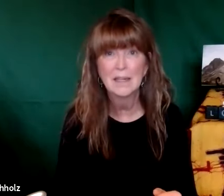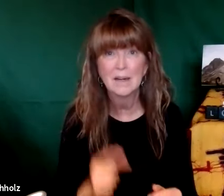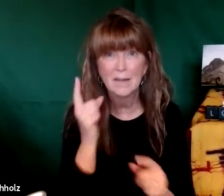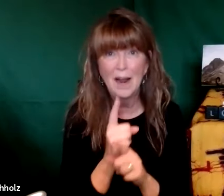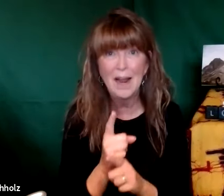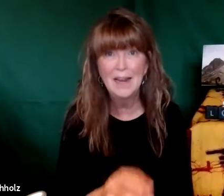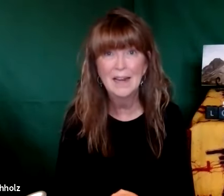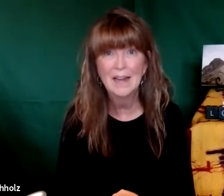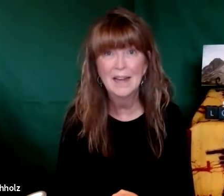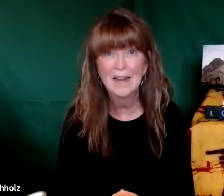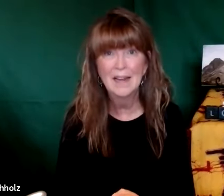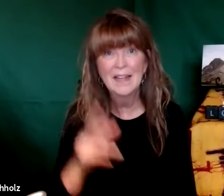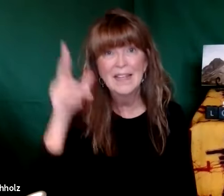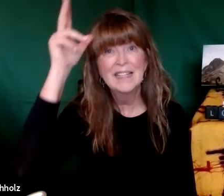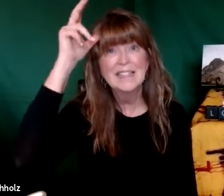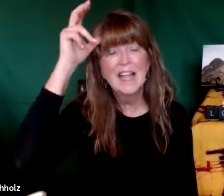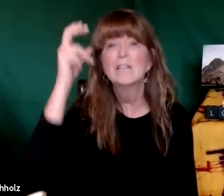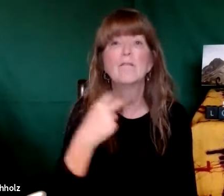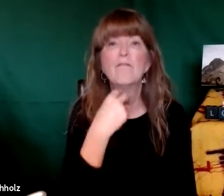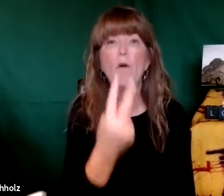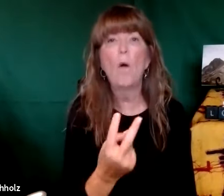they attended to the wrong voice right